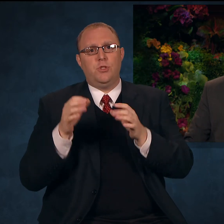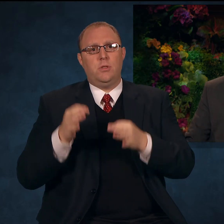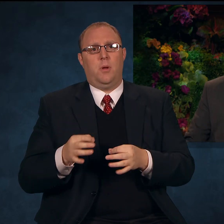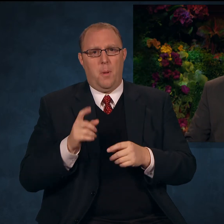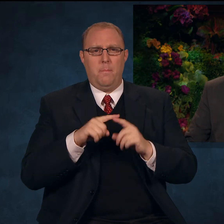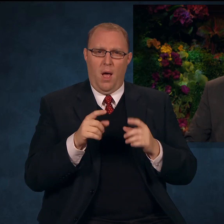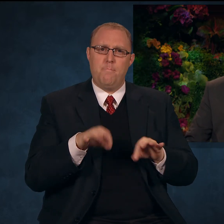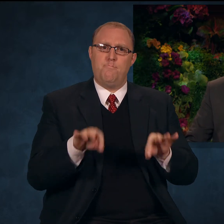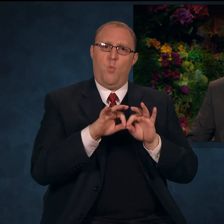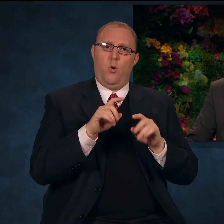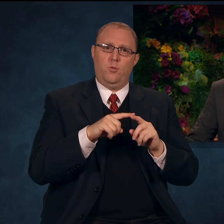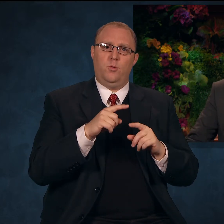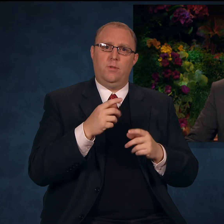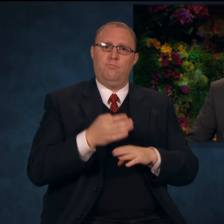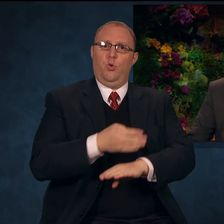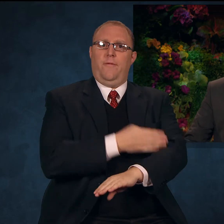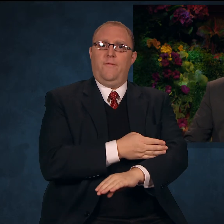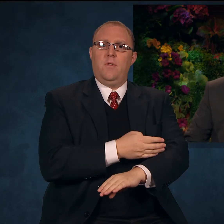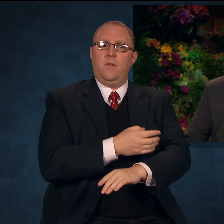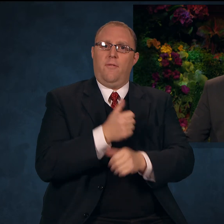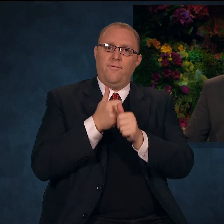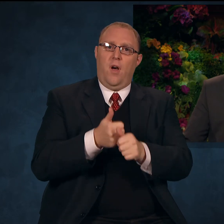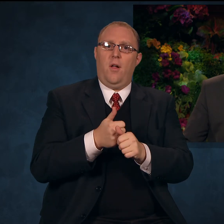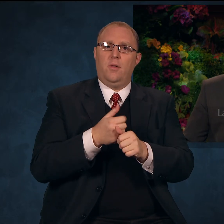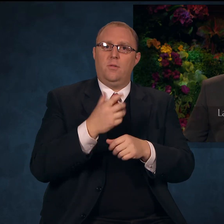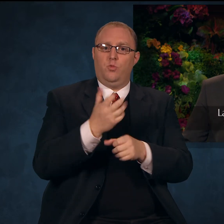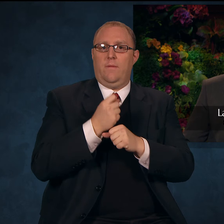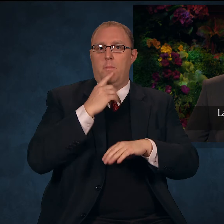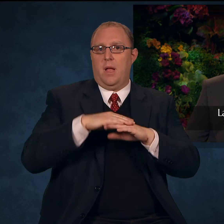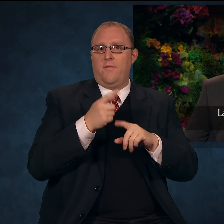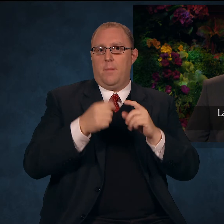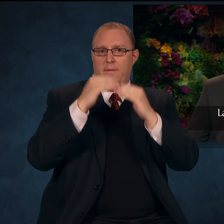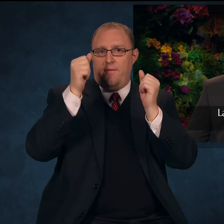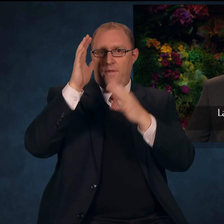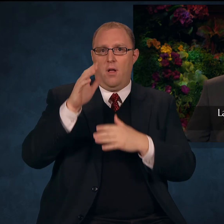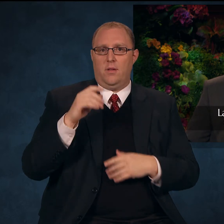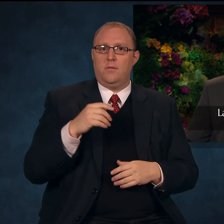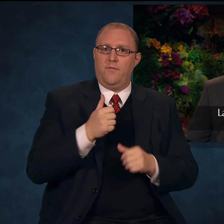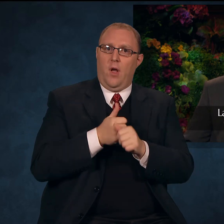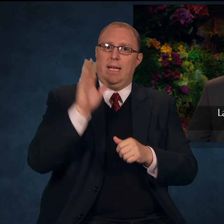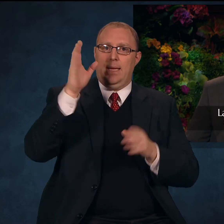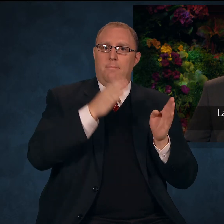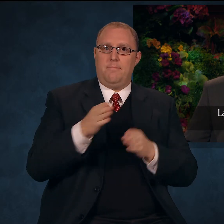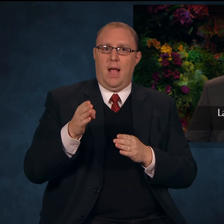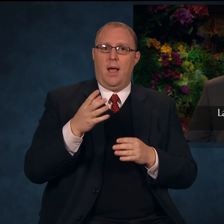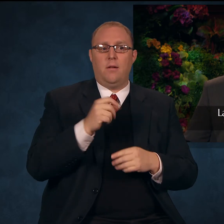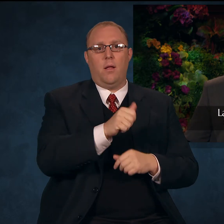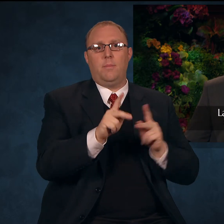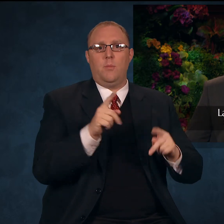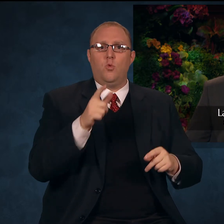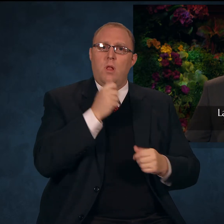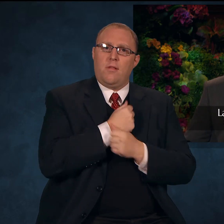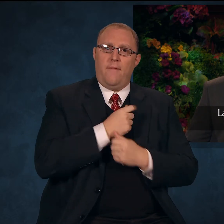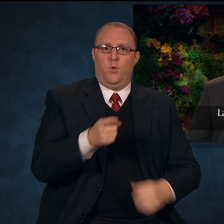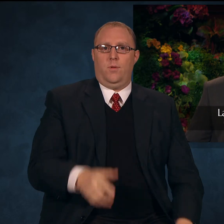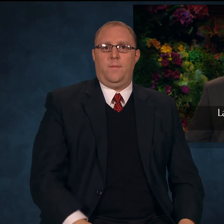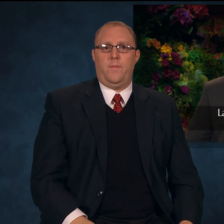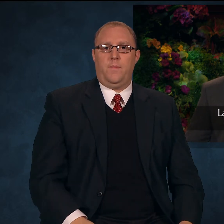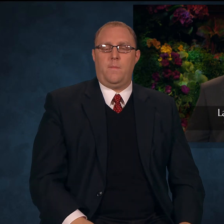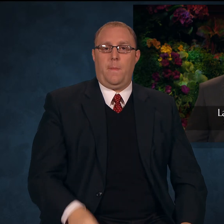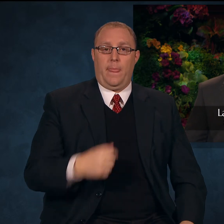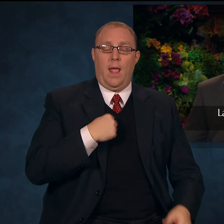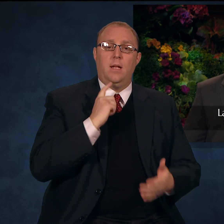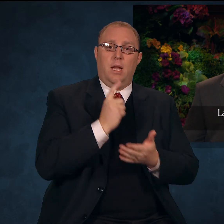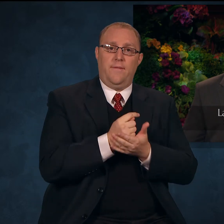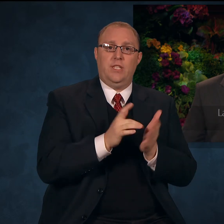and those you love. I testify that Jesus Christ is our Savior and Redeemer. I testify